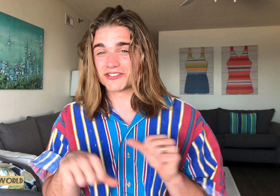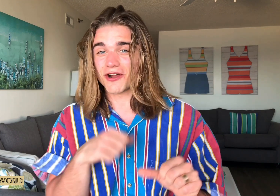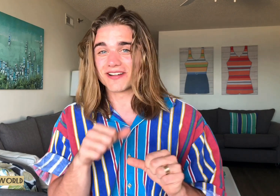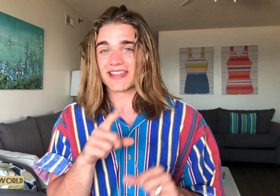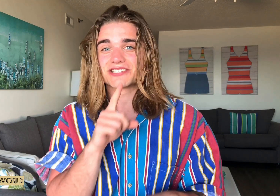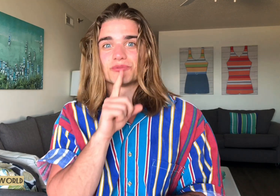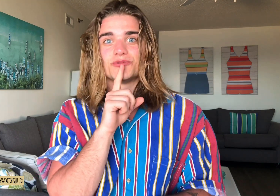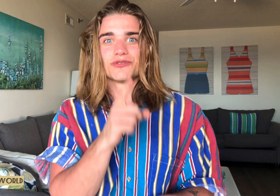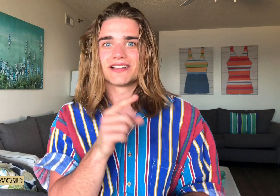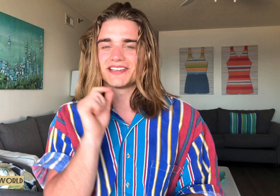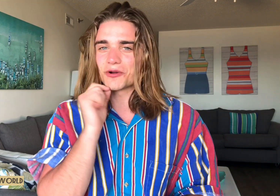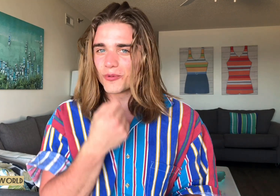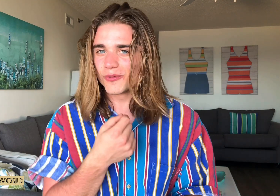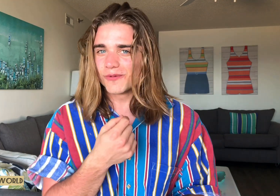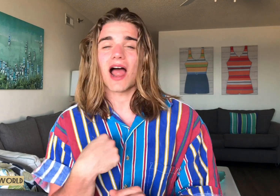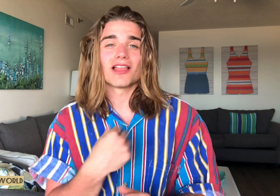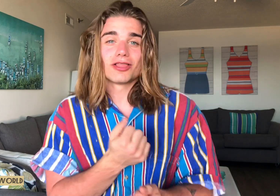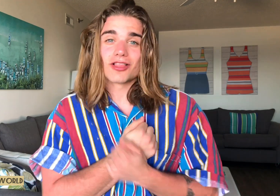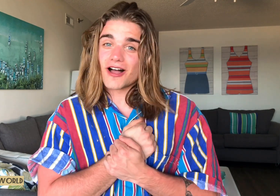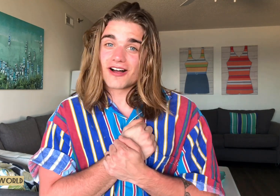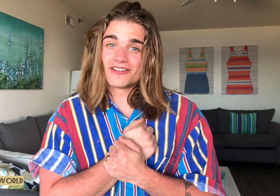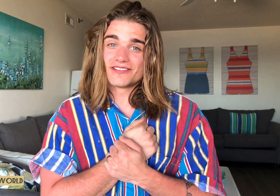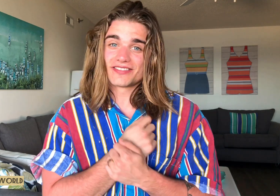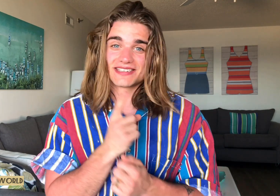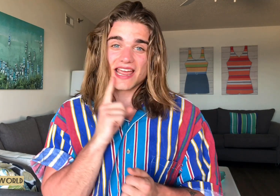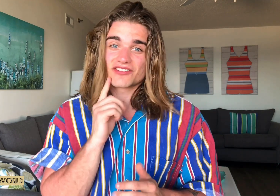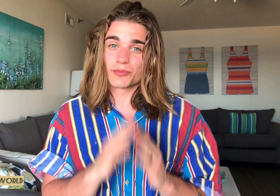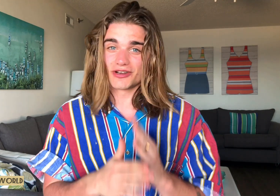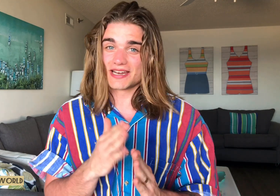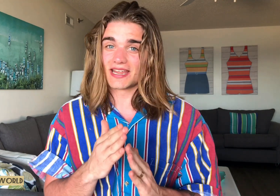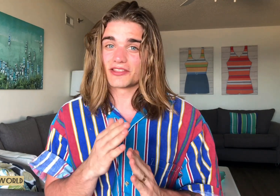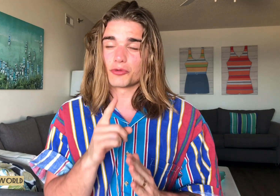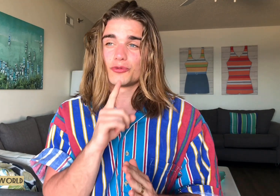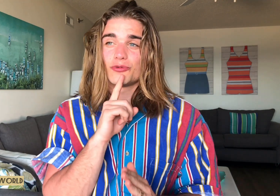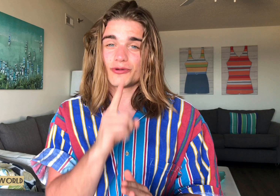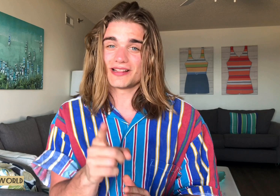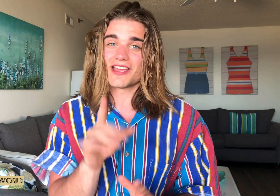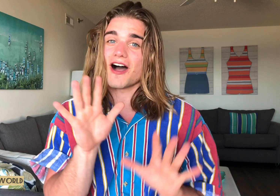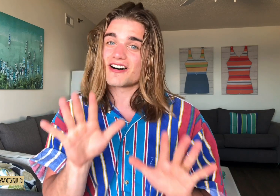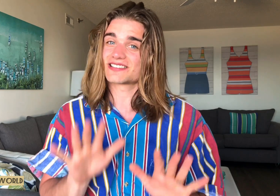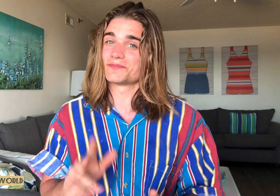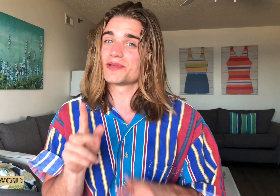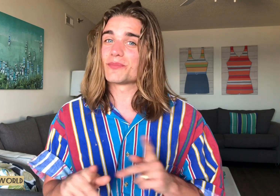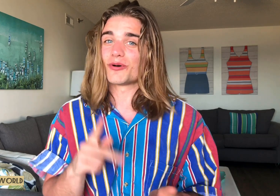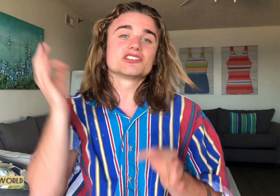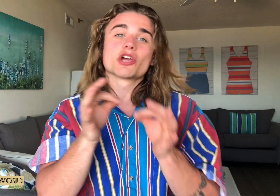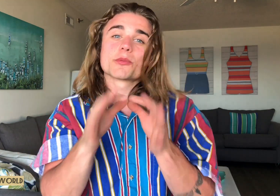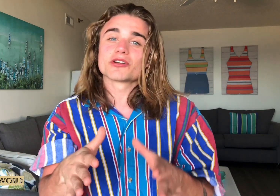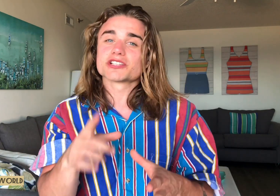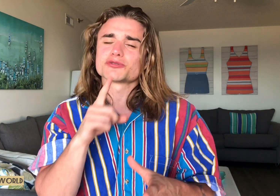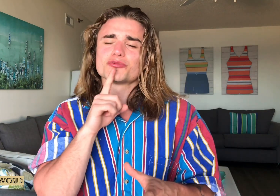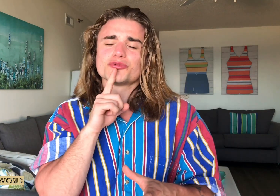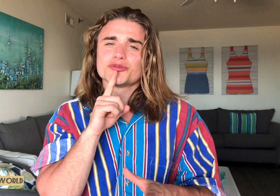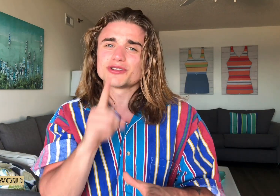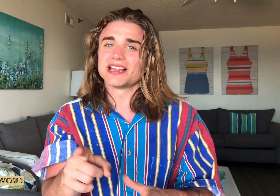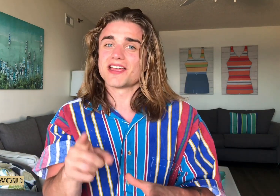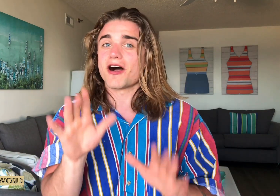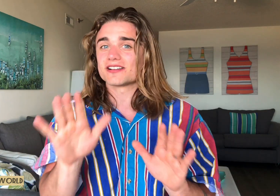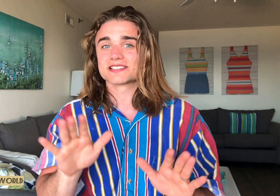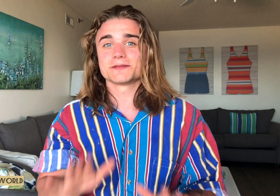other. And that's really cool. I love the deaf community. They're really awesome people. Interpreters is really awesome.